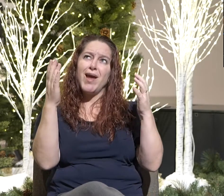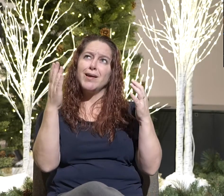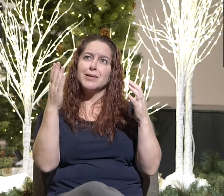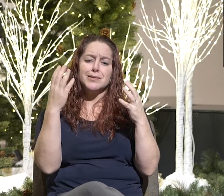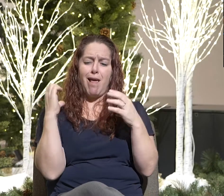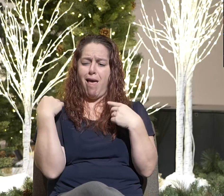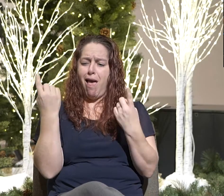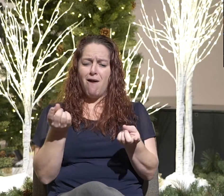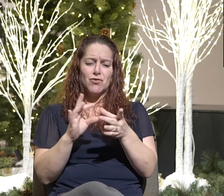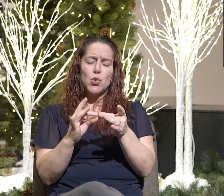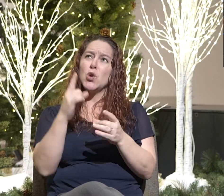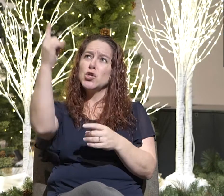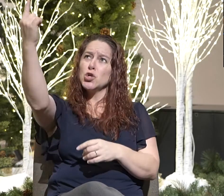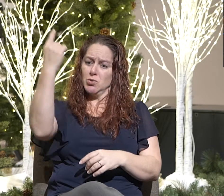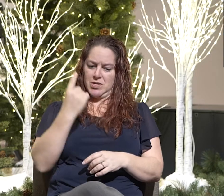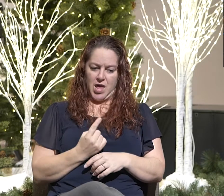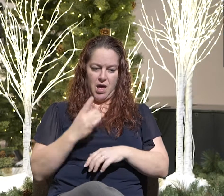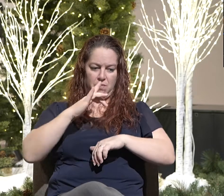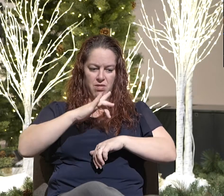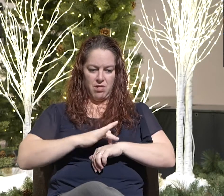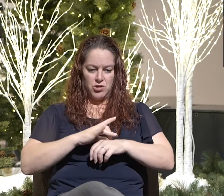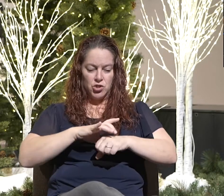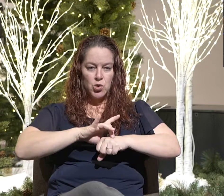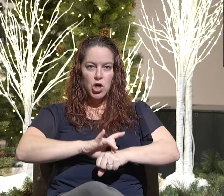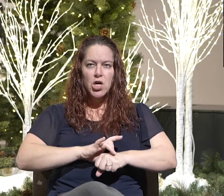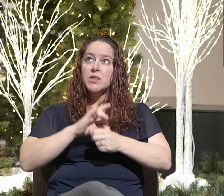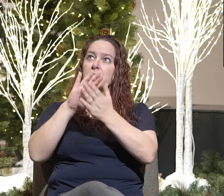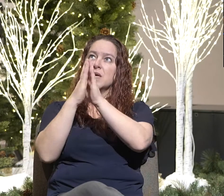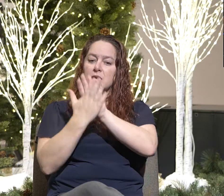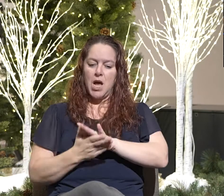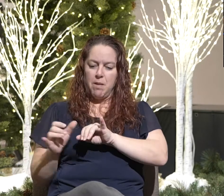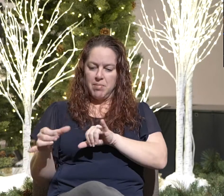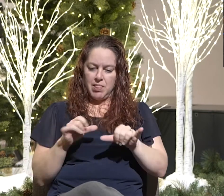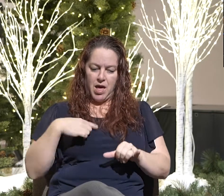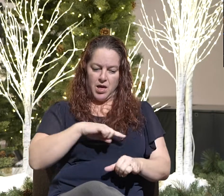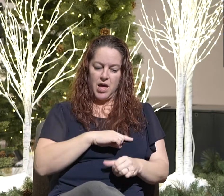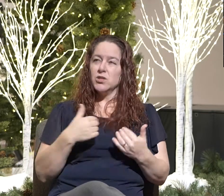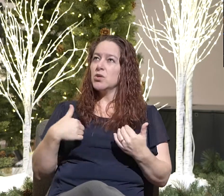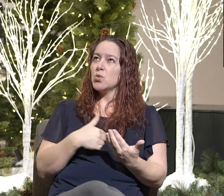earth to become like us so that we might know you.